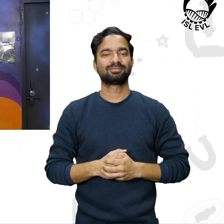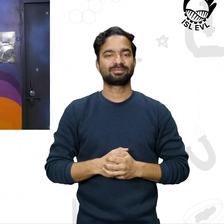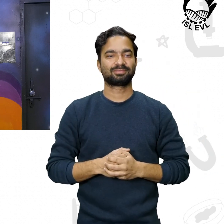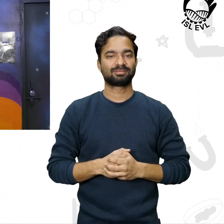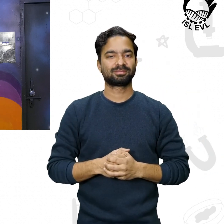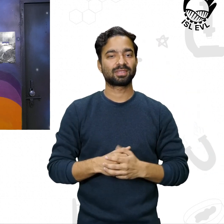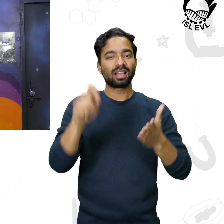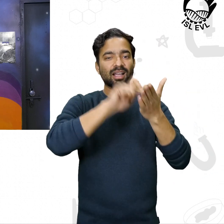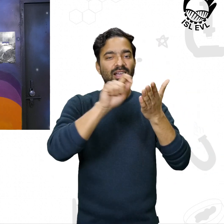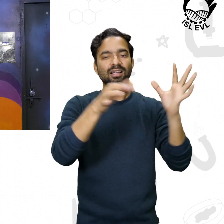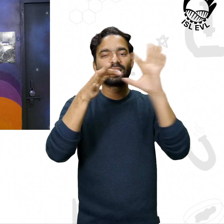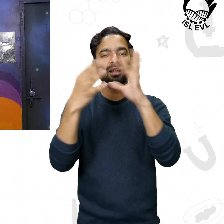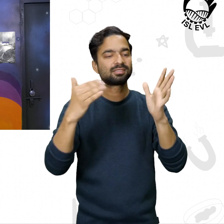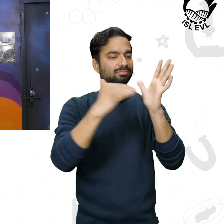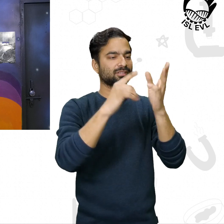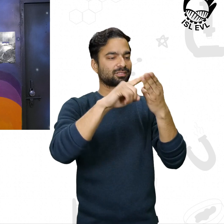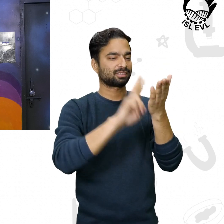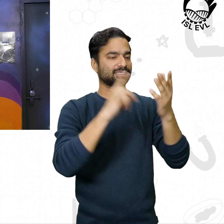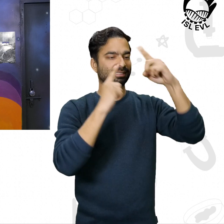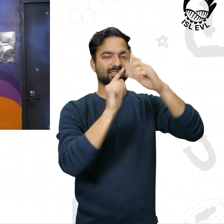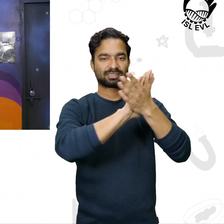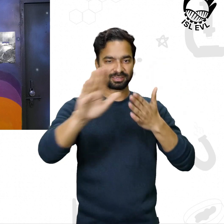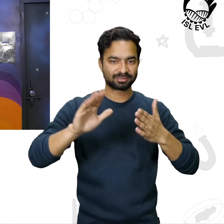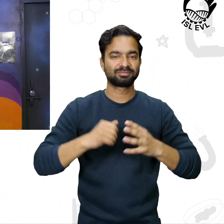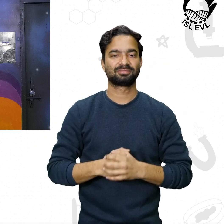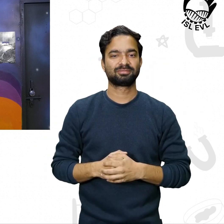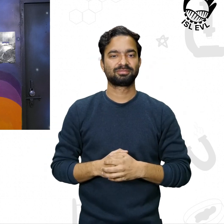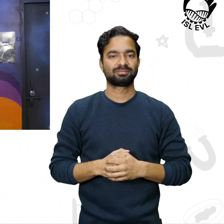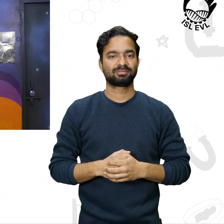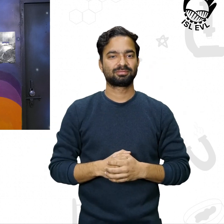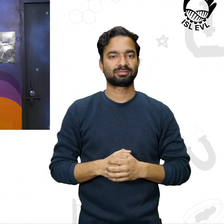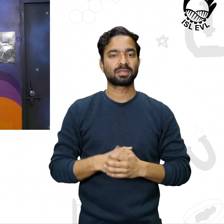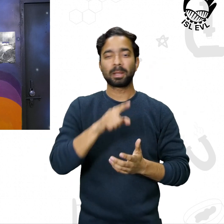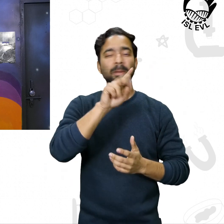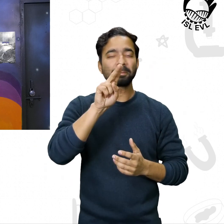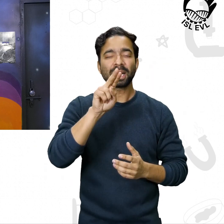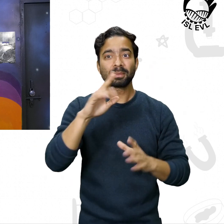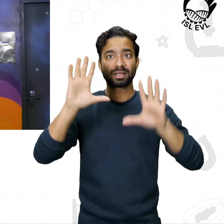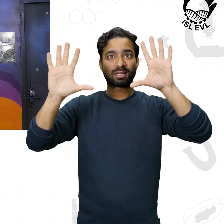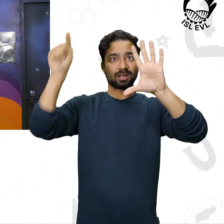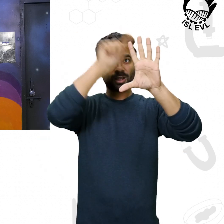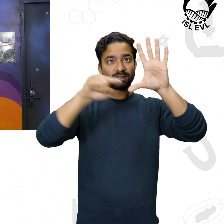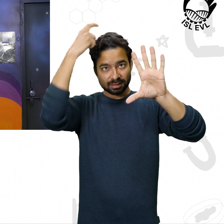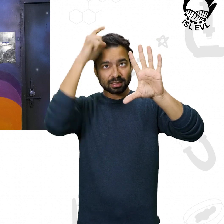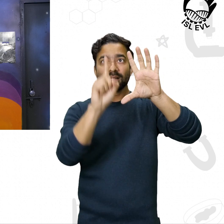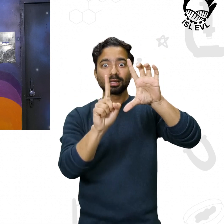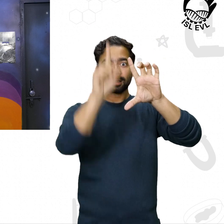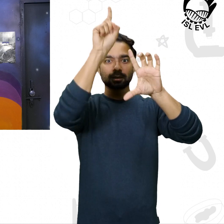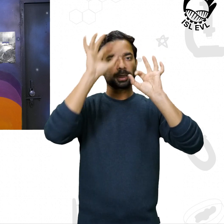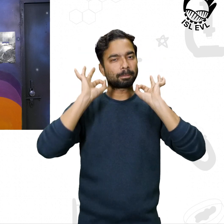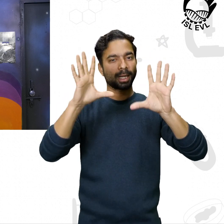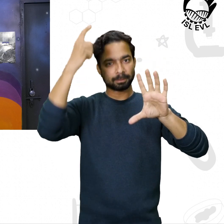the South will be here part of On the beach, you that be Zenit Zenit. Zenit means that your head is right to